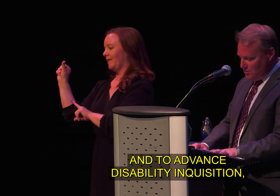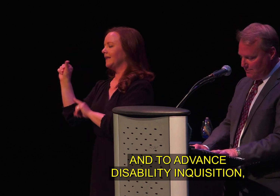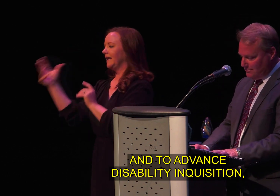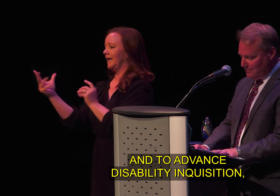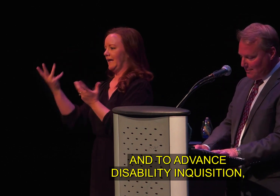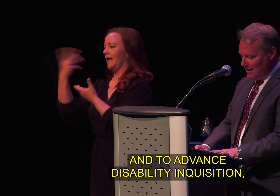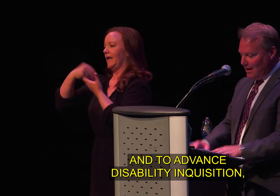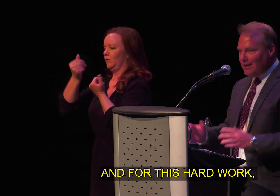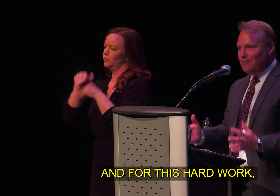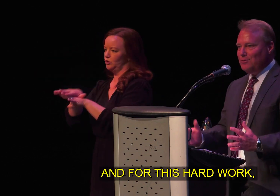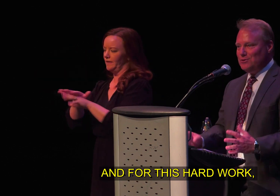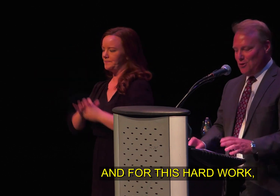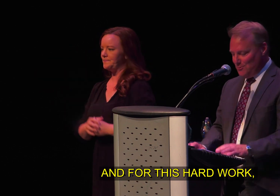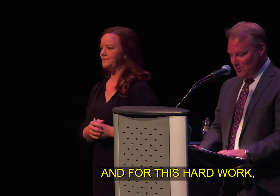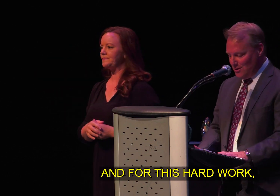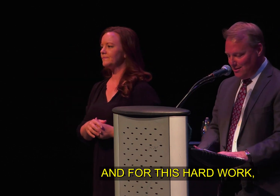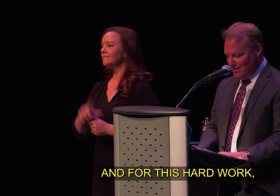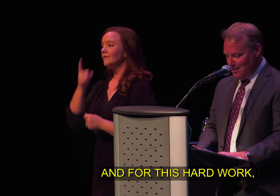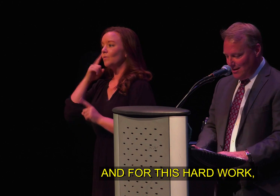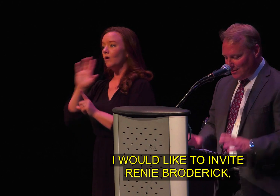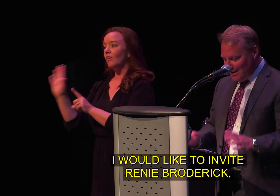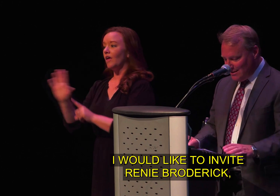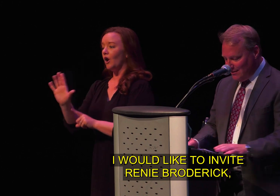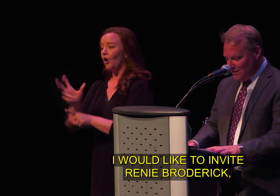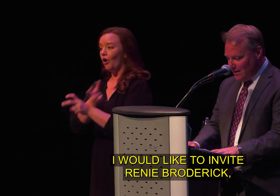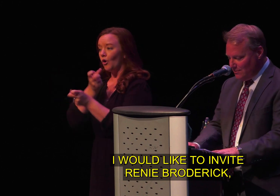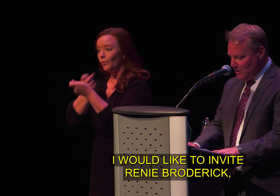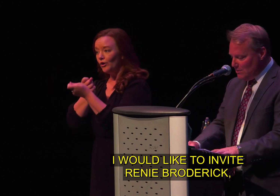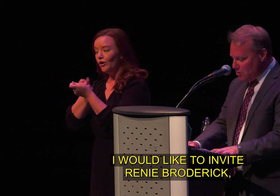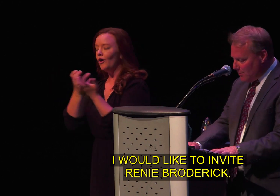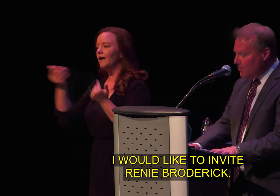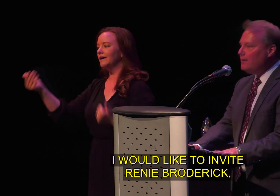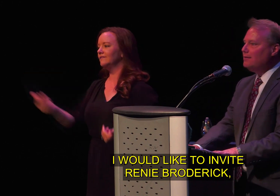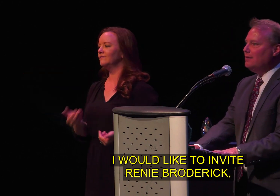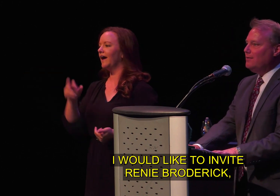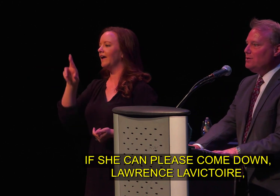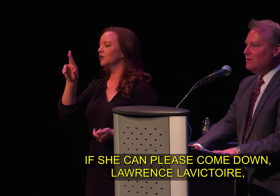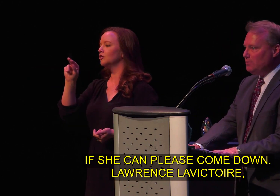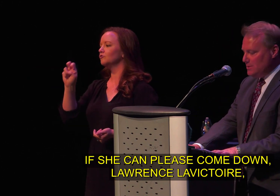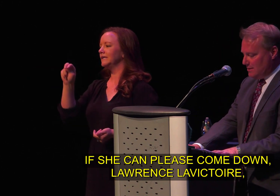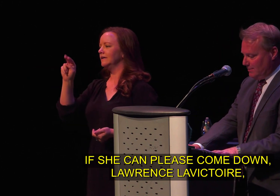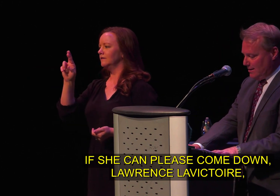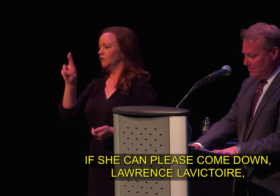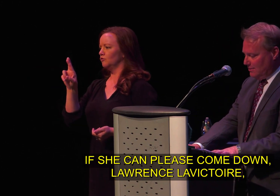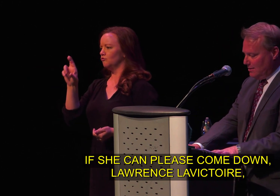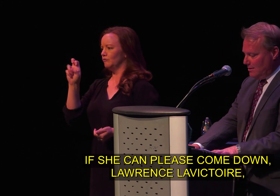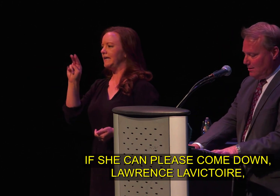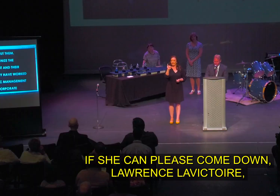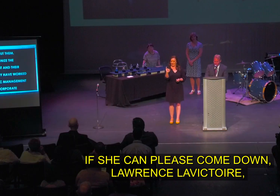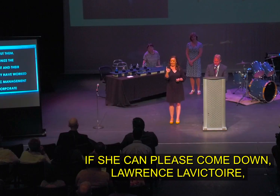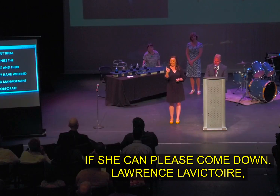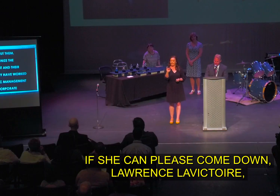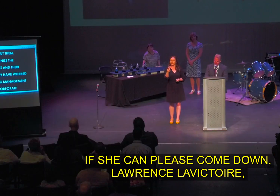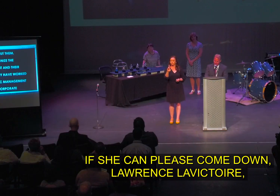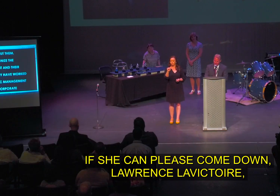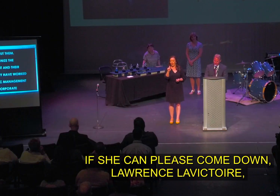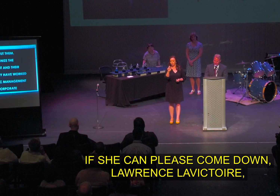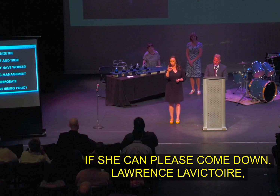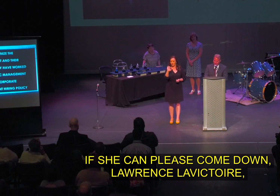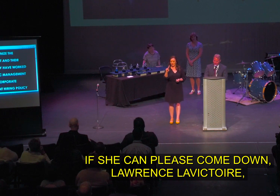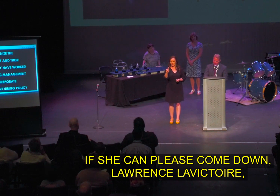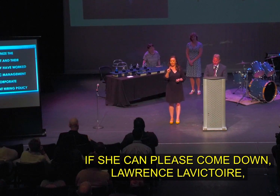inclusion. And for this hard work, I would like to invite Rini Broderick, if she can please come down, Lawrence